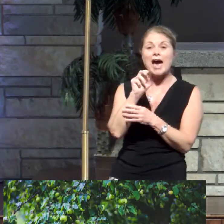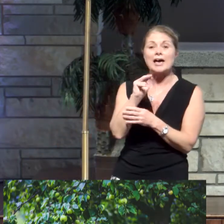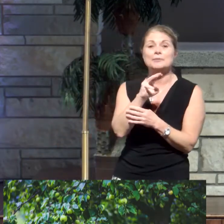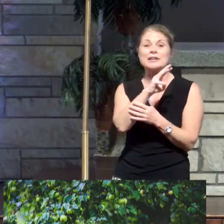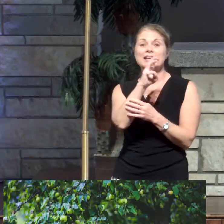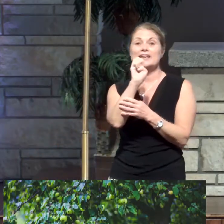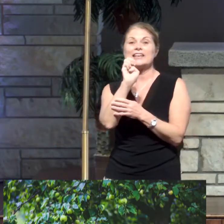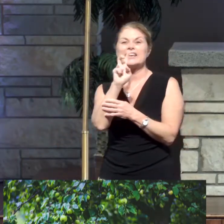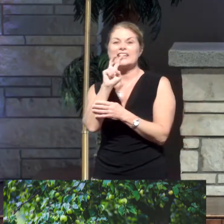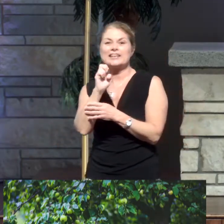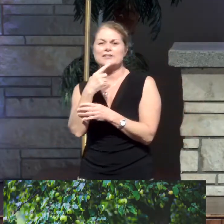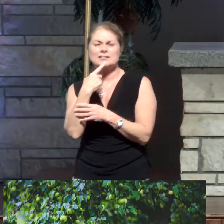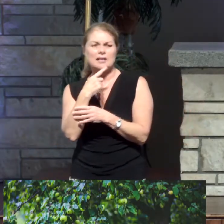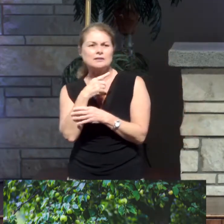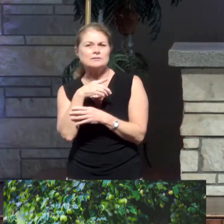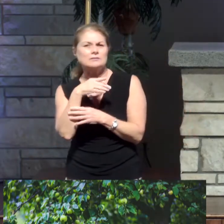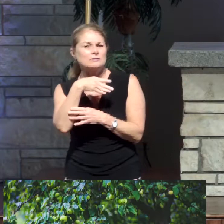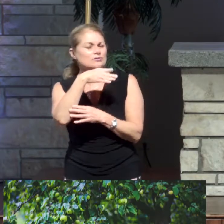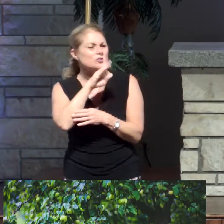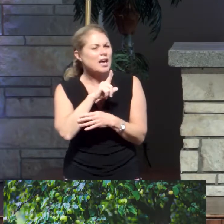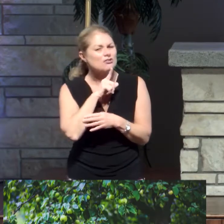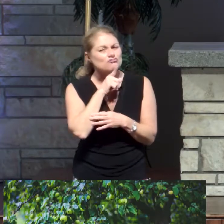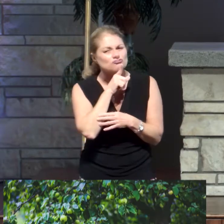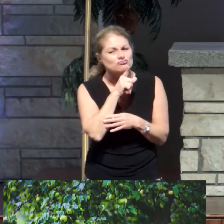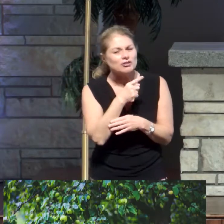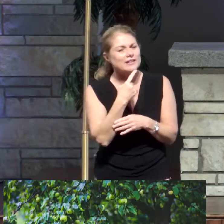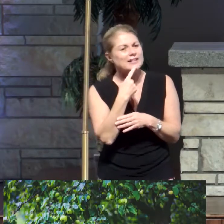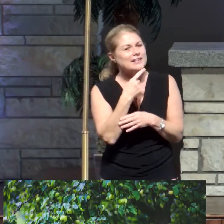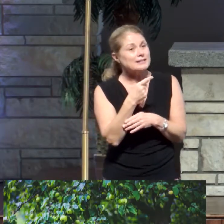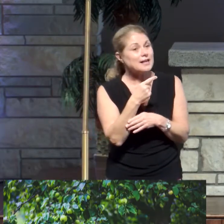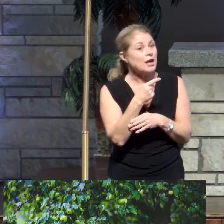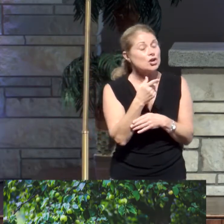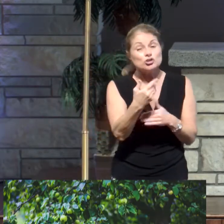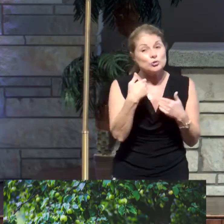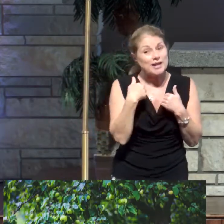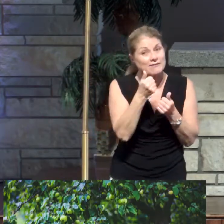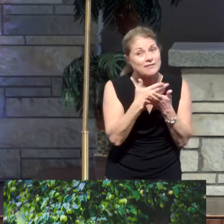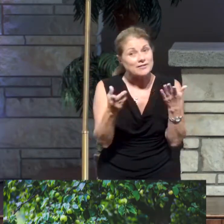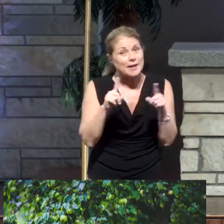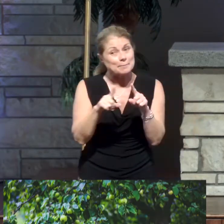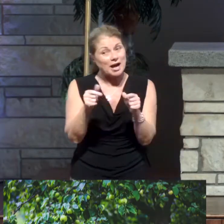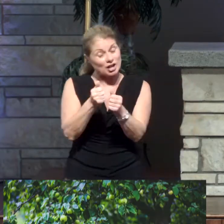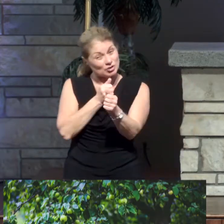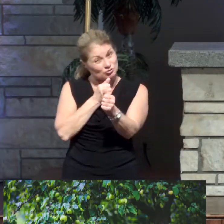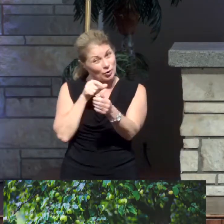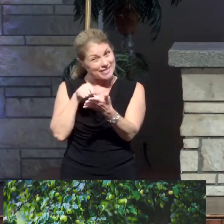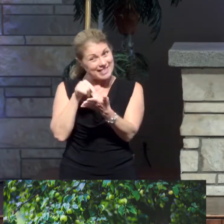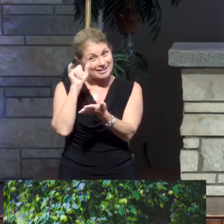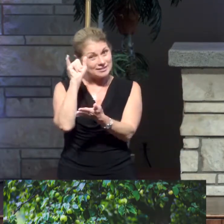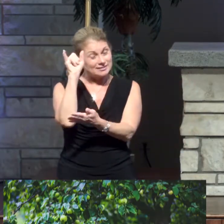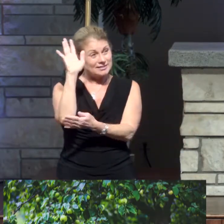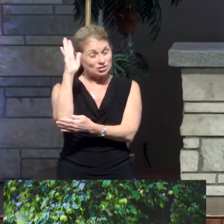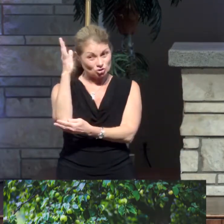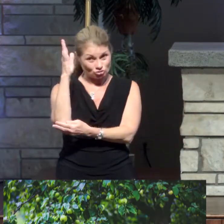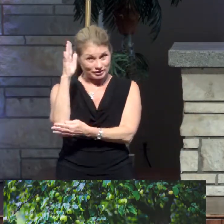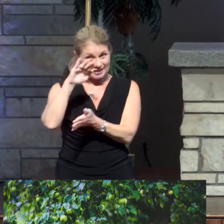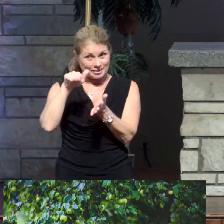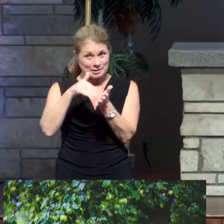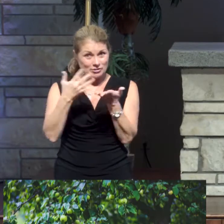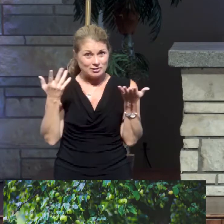really say? I mean, did God really say you can have everything but just stay away from the tree in the middle?